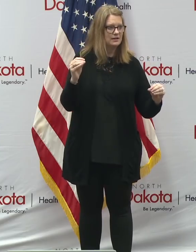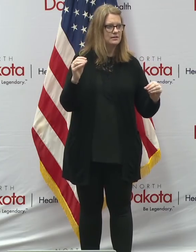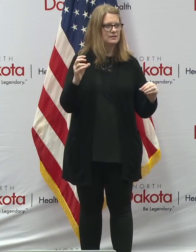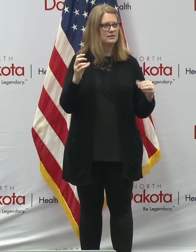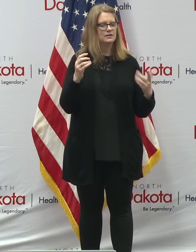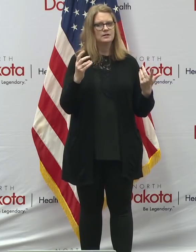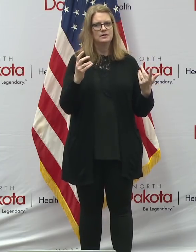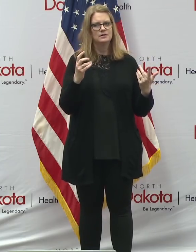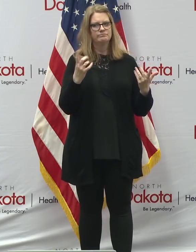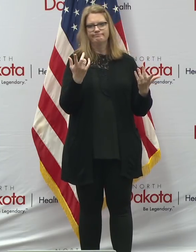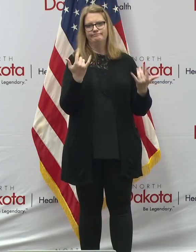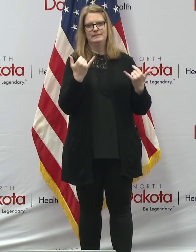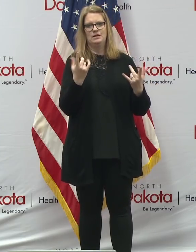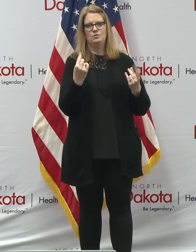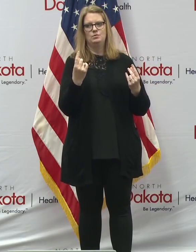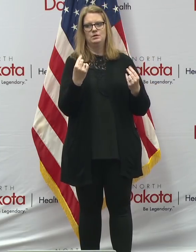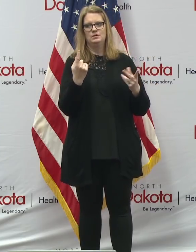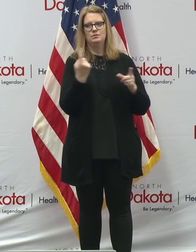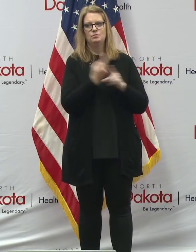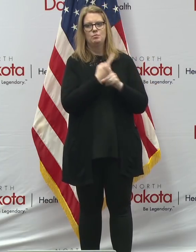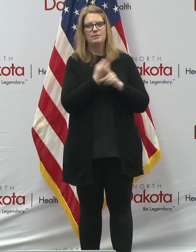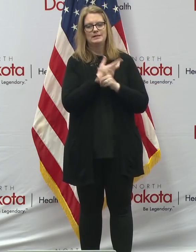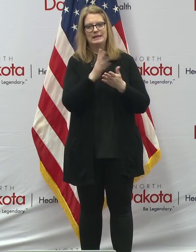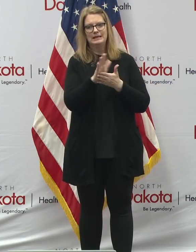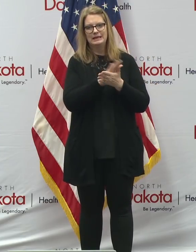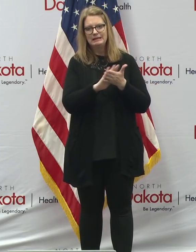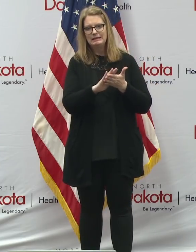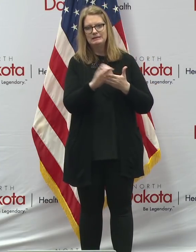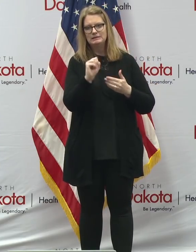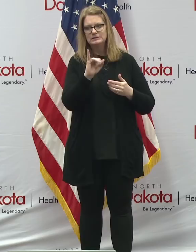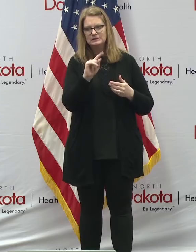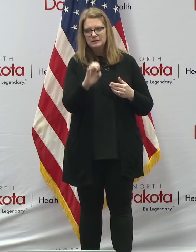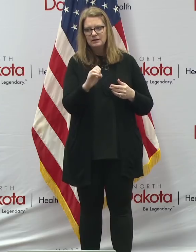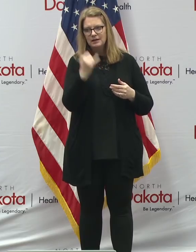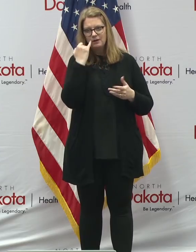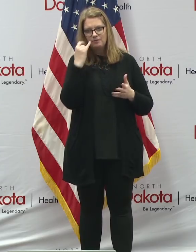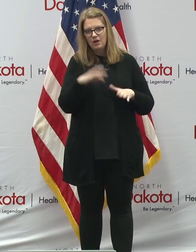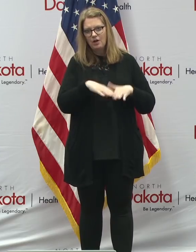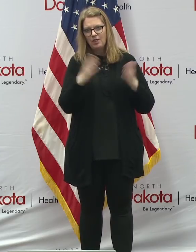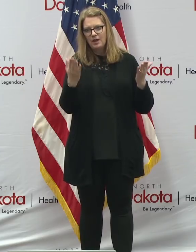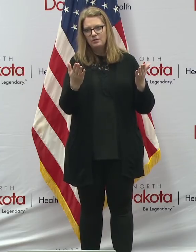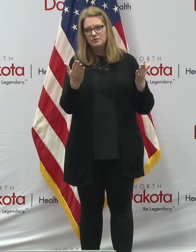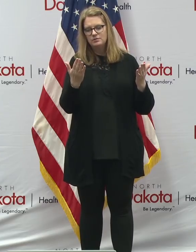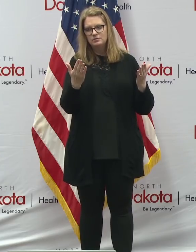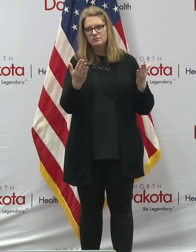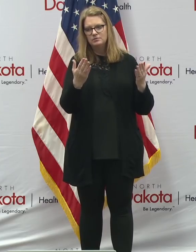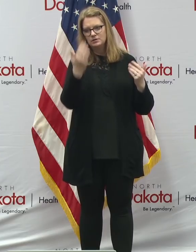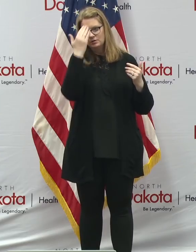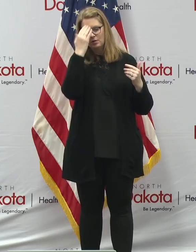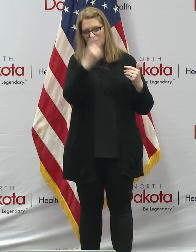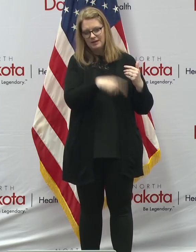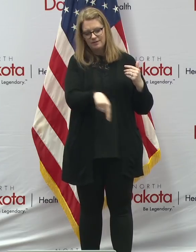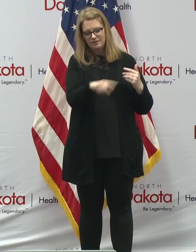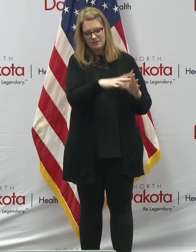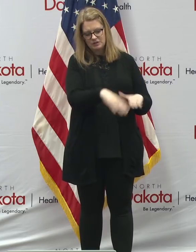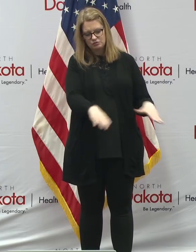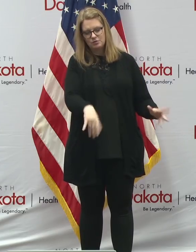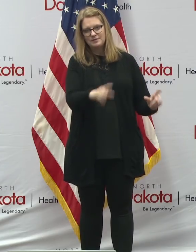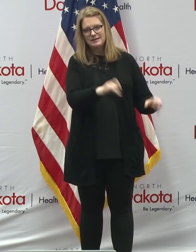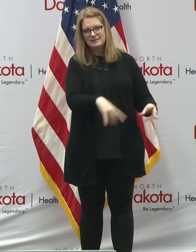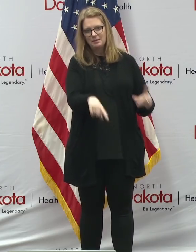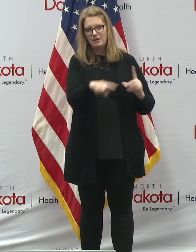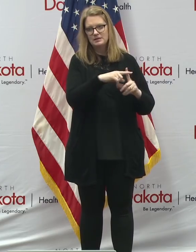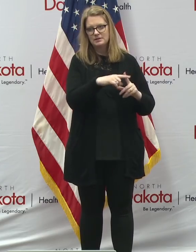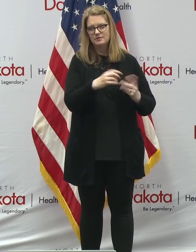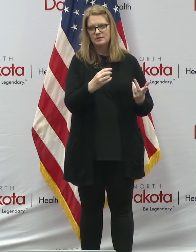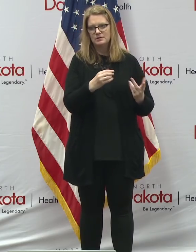to wonder what they can do to properly clean their site and if they're allowed to know if any of the children have tested positive